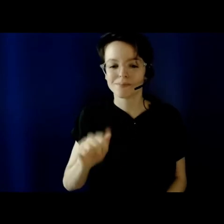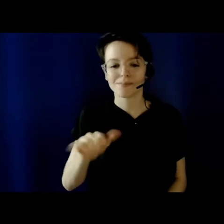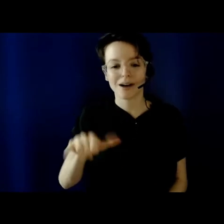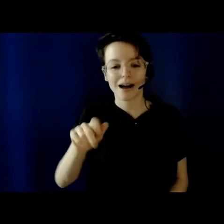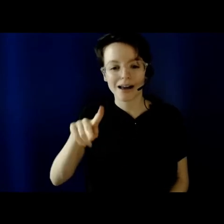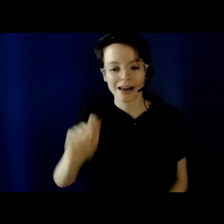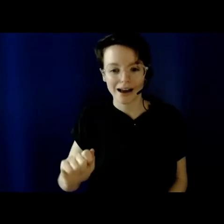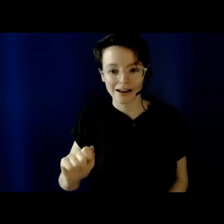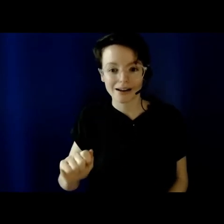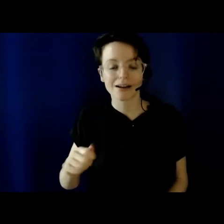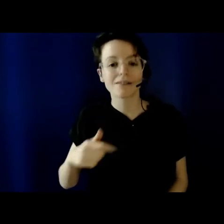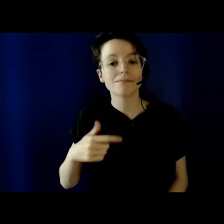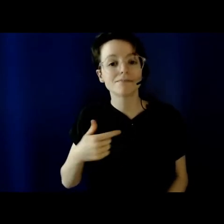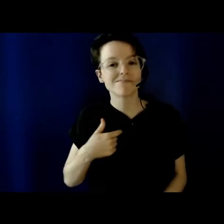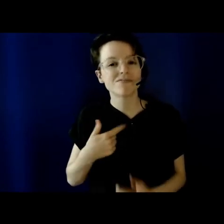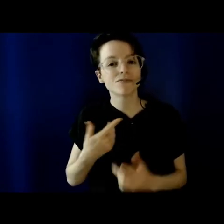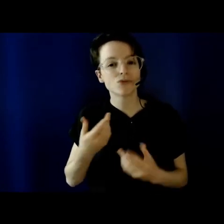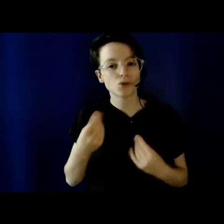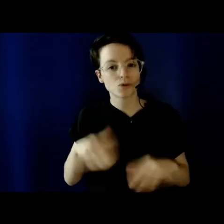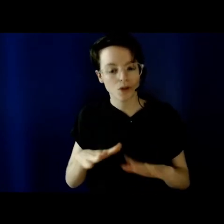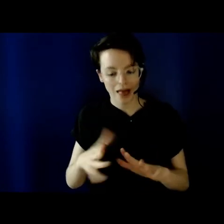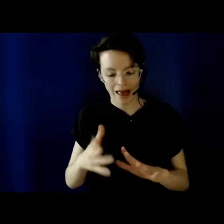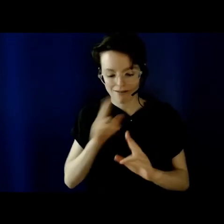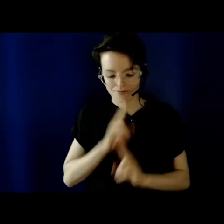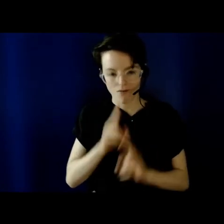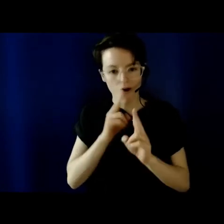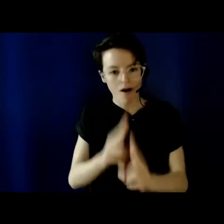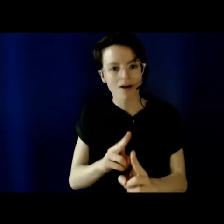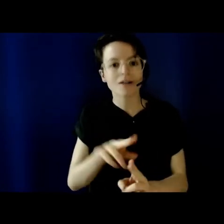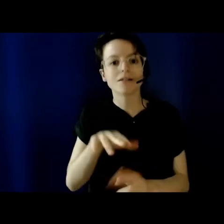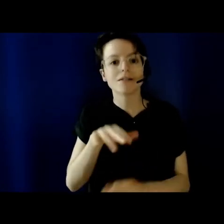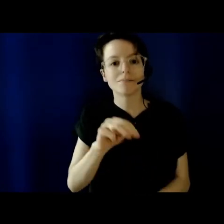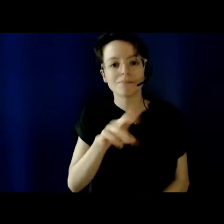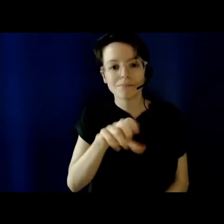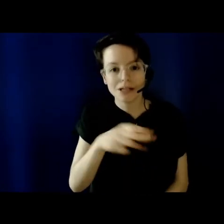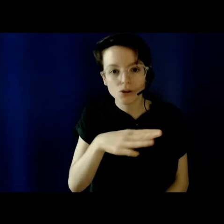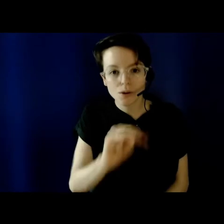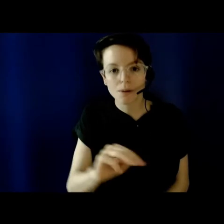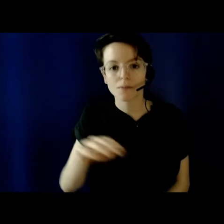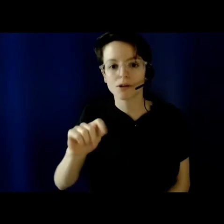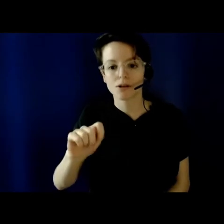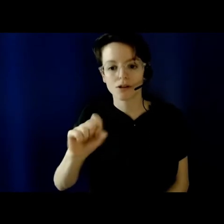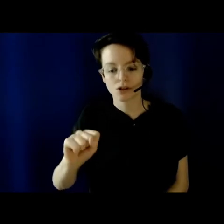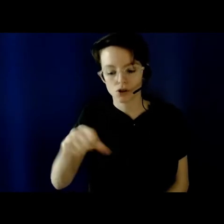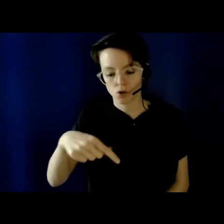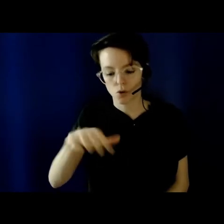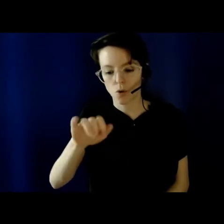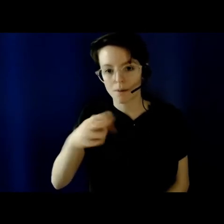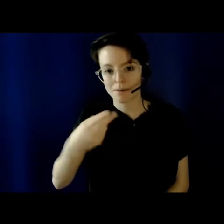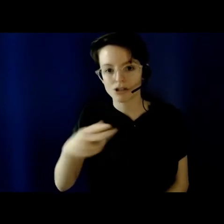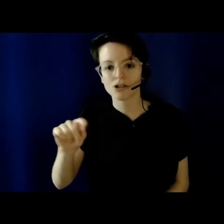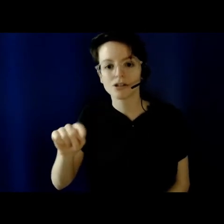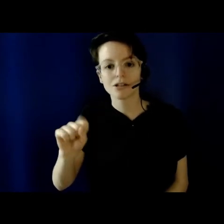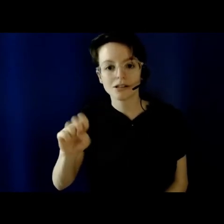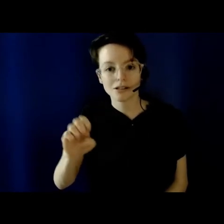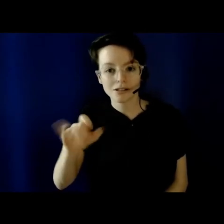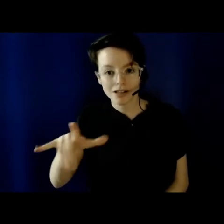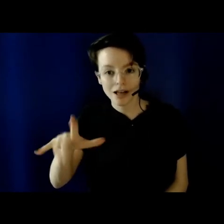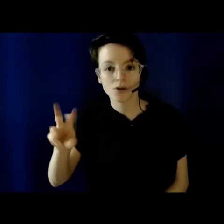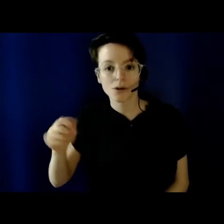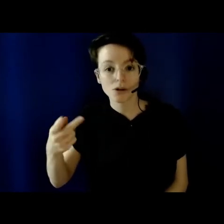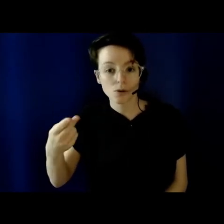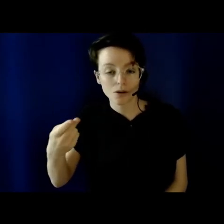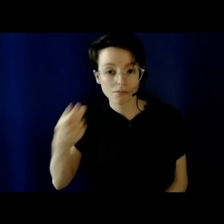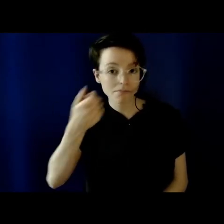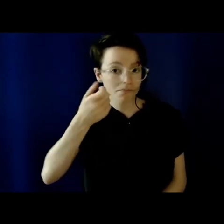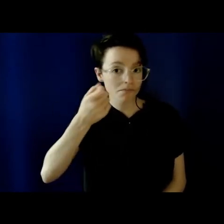lands of the Musqueam, Squamish, and Tsewatut First Nations. I am a non-disabled Japanese cisgender woman and speaks Japanese